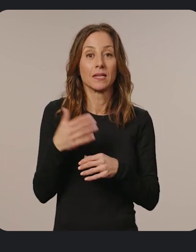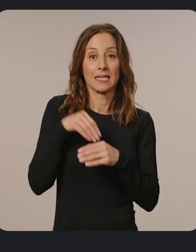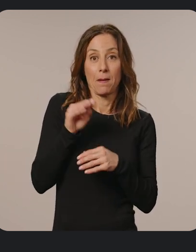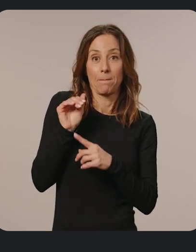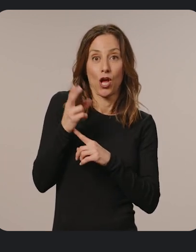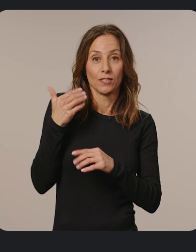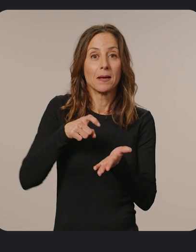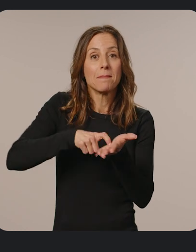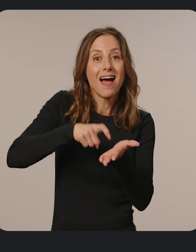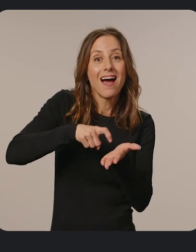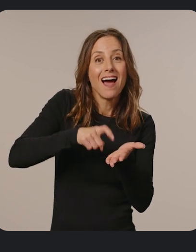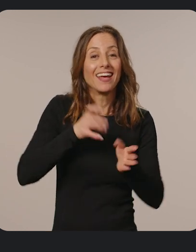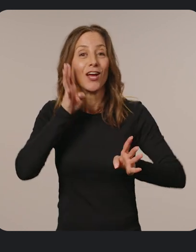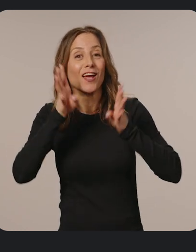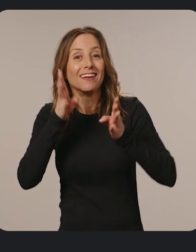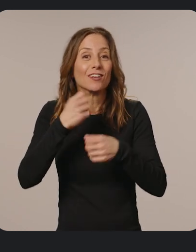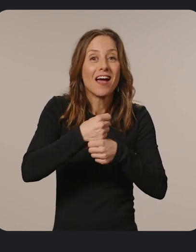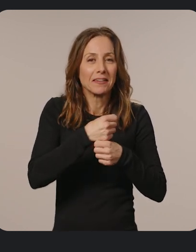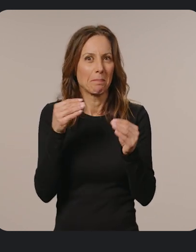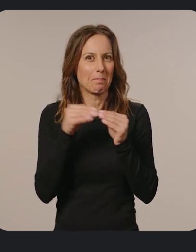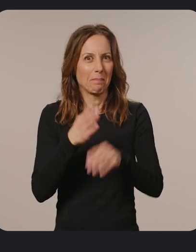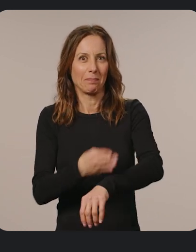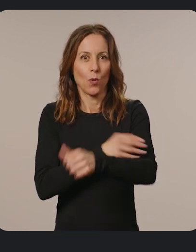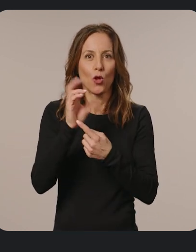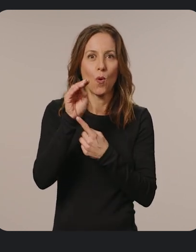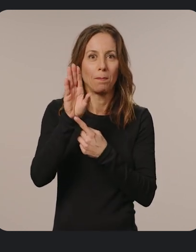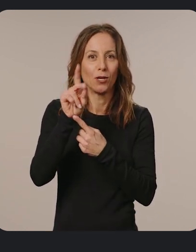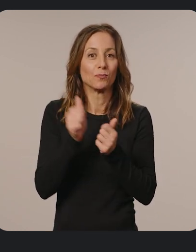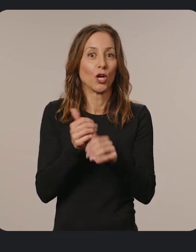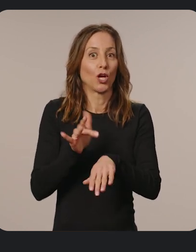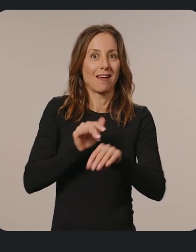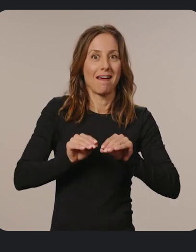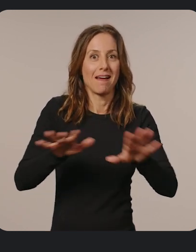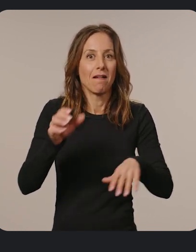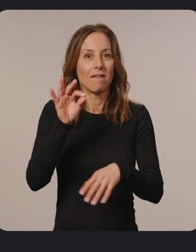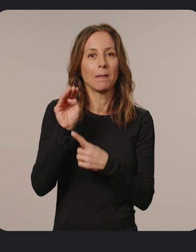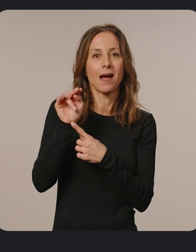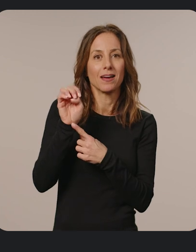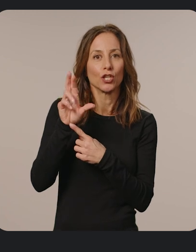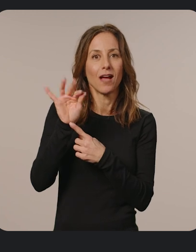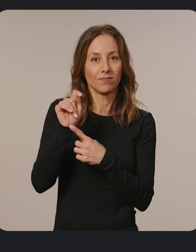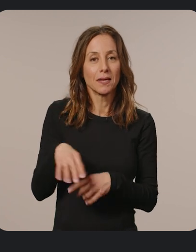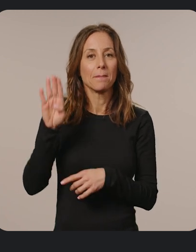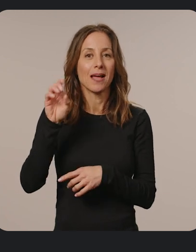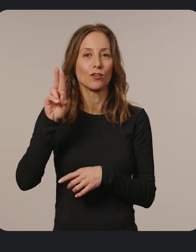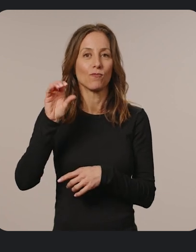and crafting got even better on Chromebooks with the early access launch of Minecraft Bedrock Edition on select